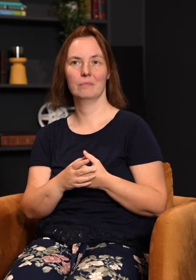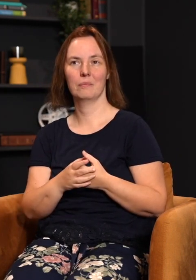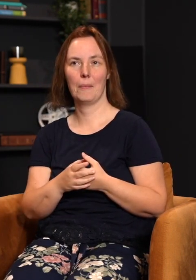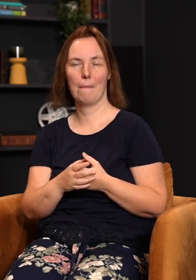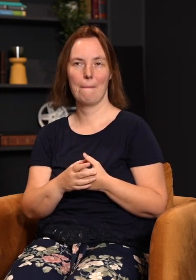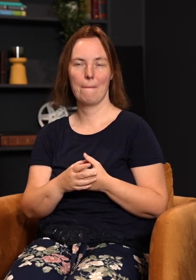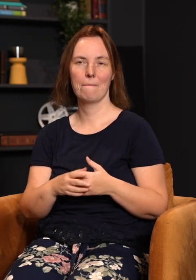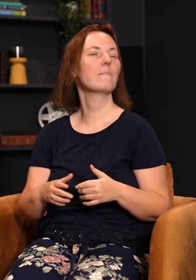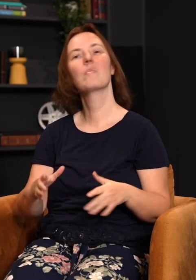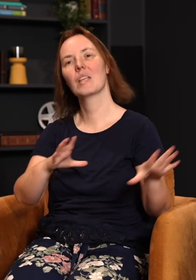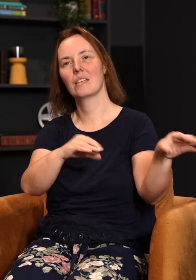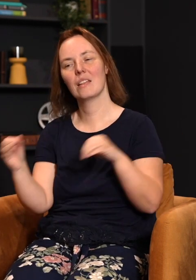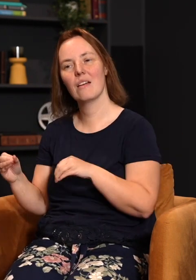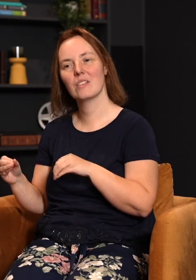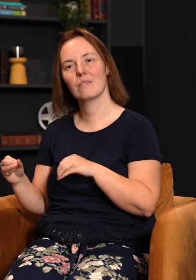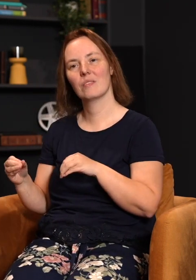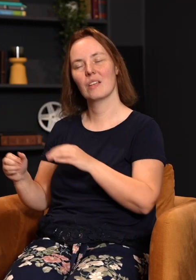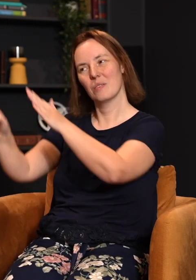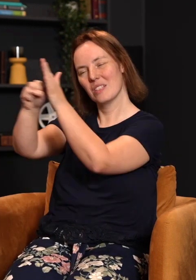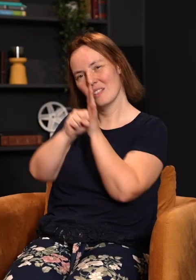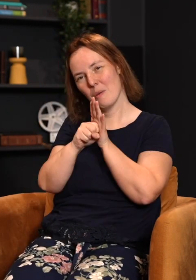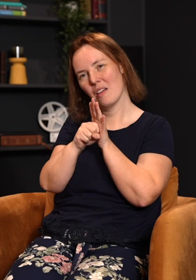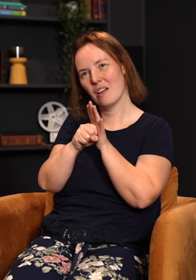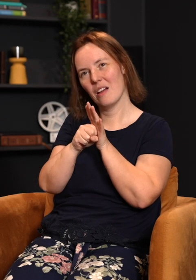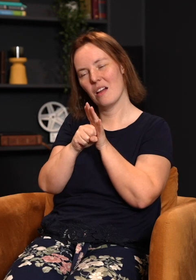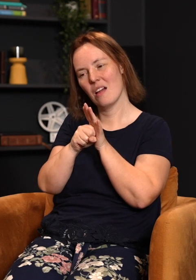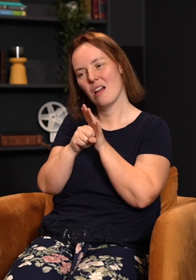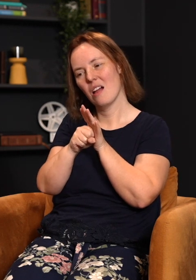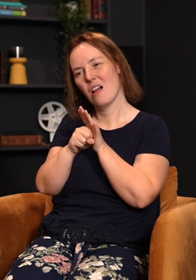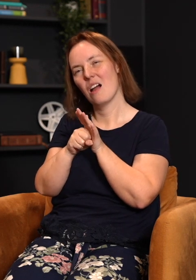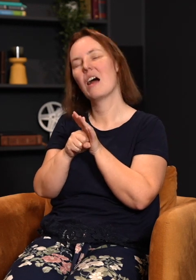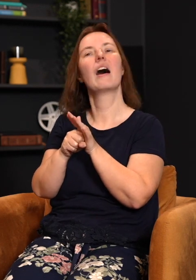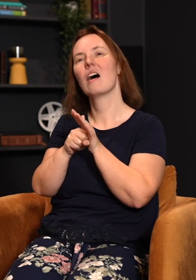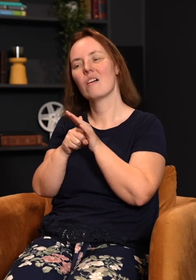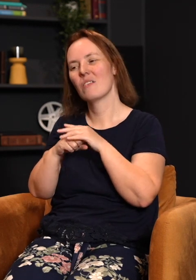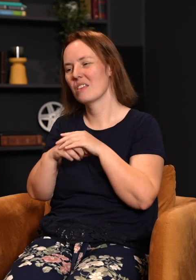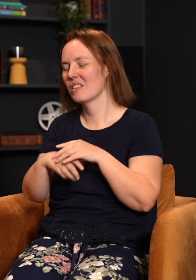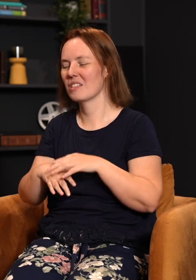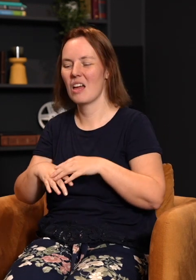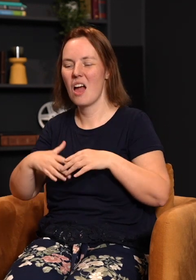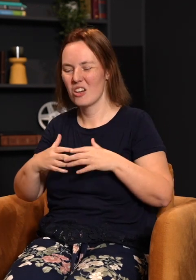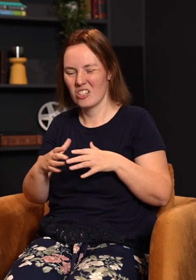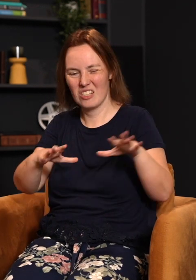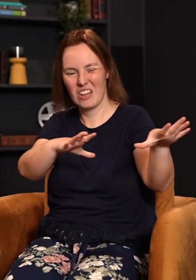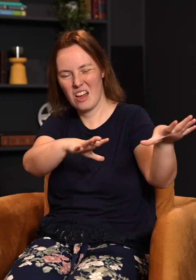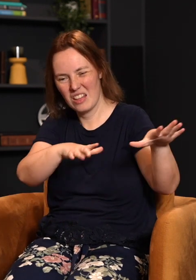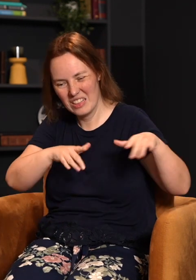plundered Egypt, and they left, and it was symbolic of the mass exodus from the kingdom of darkness that God was going